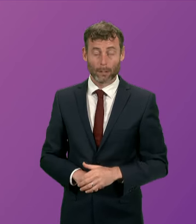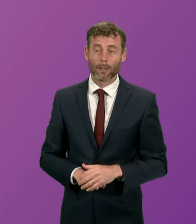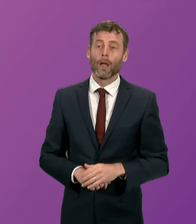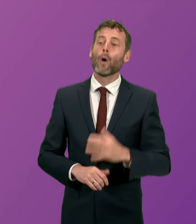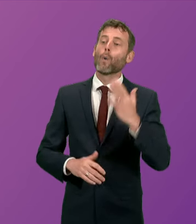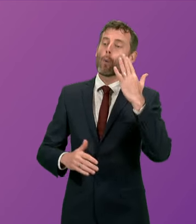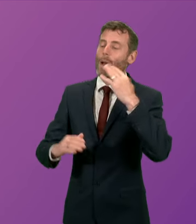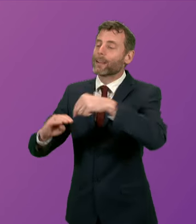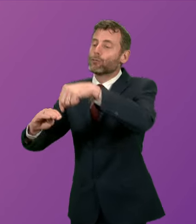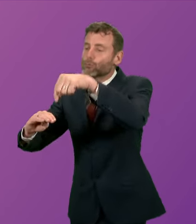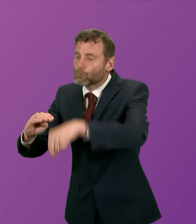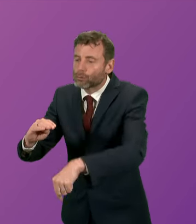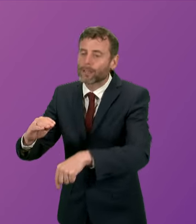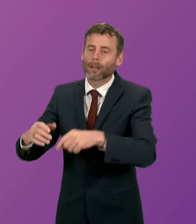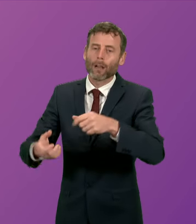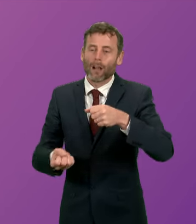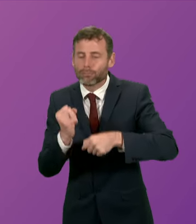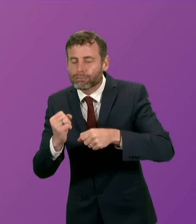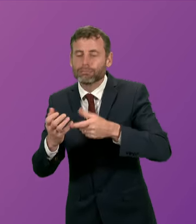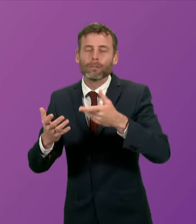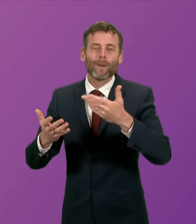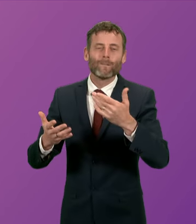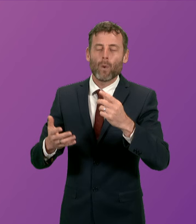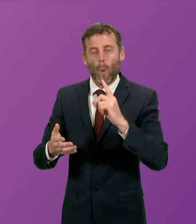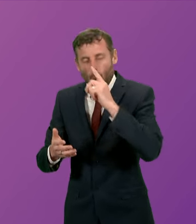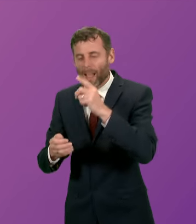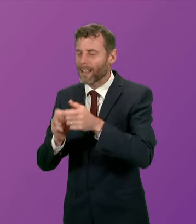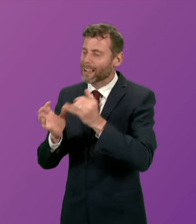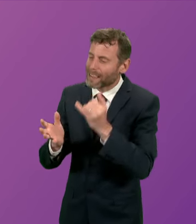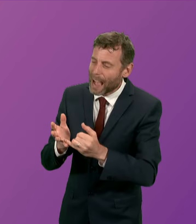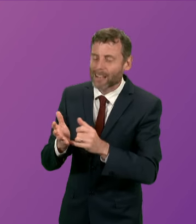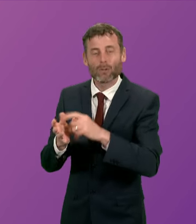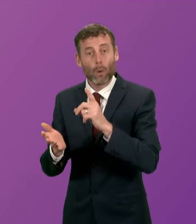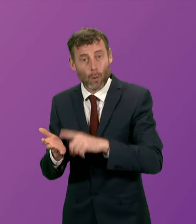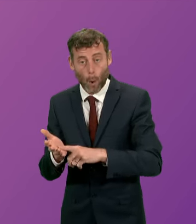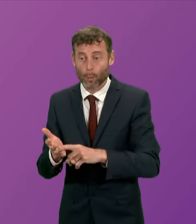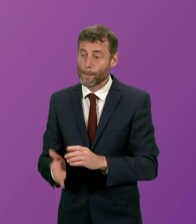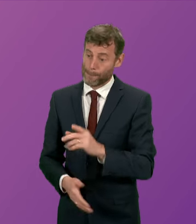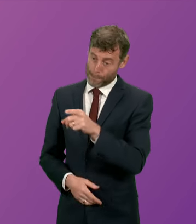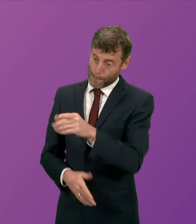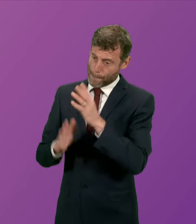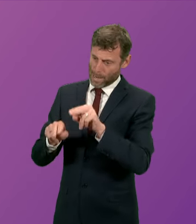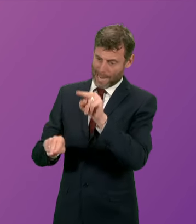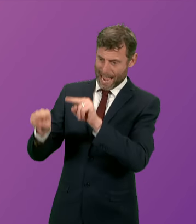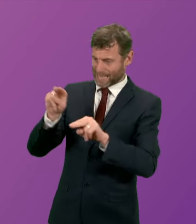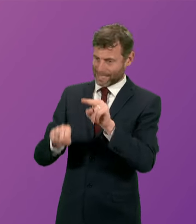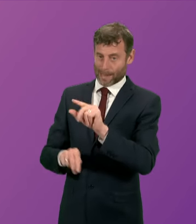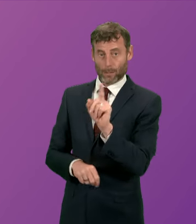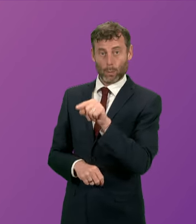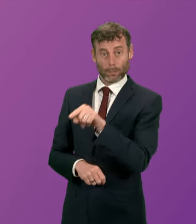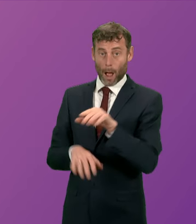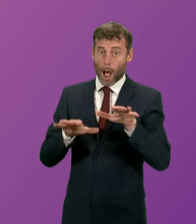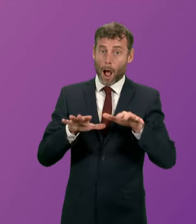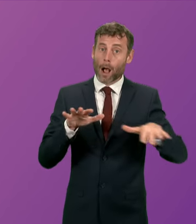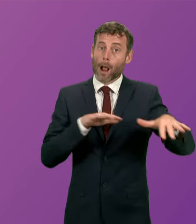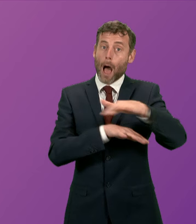assessments undertaken on any particular new oil and gas license applications and that's been the position